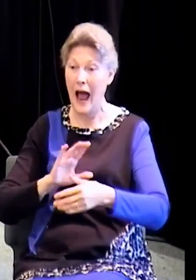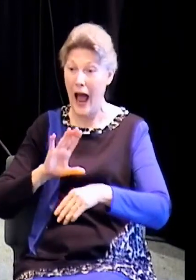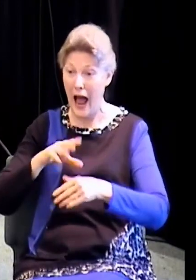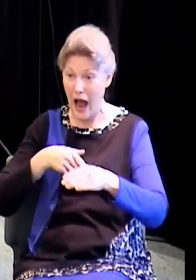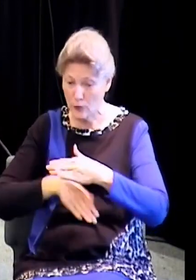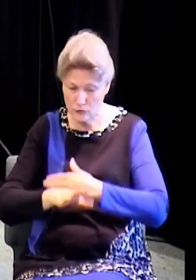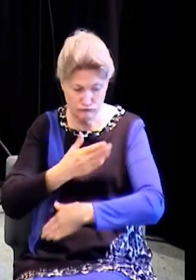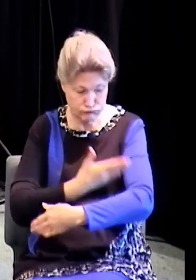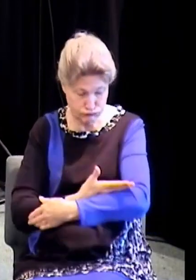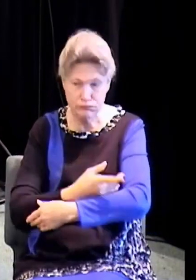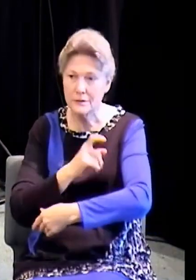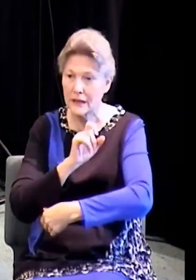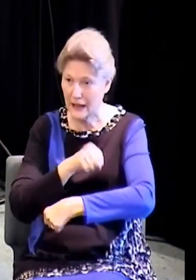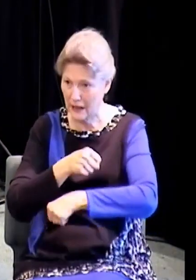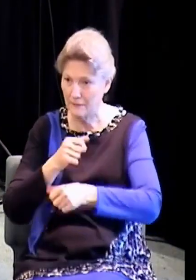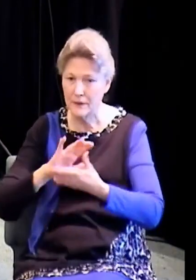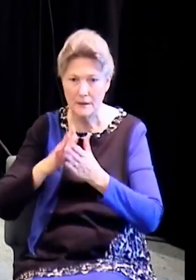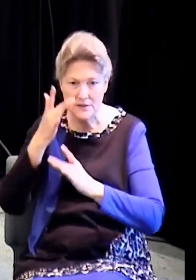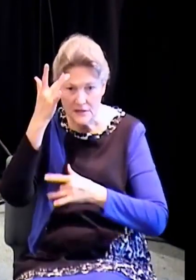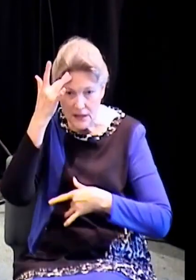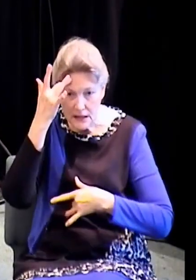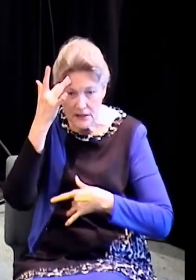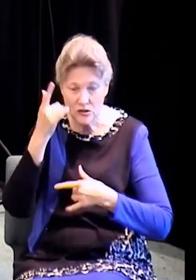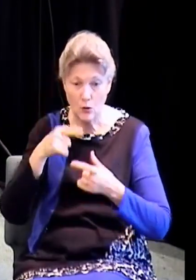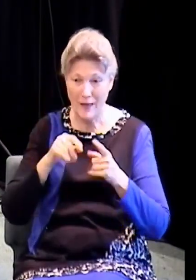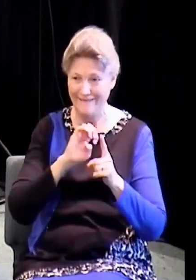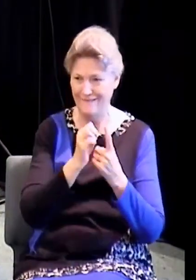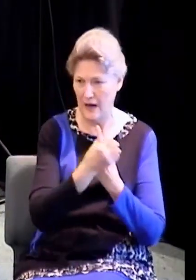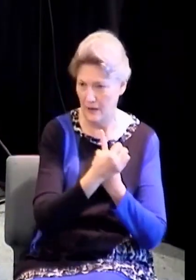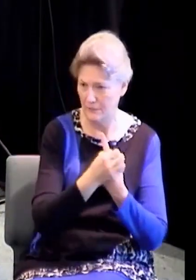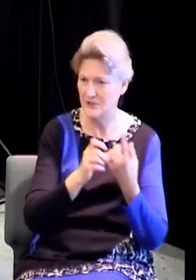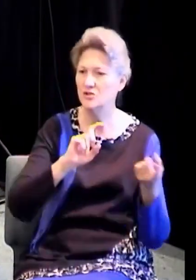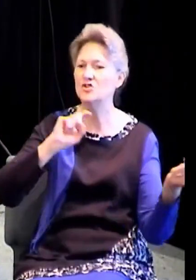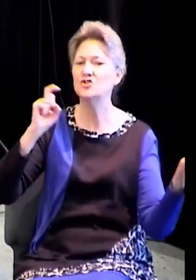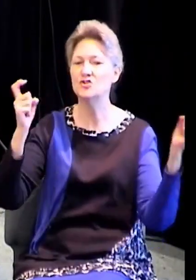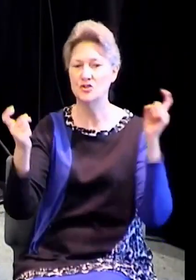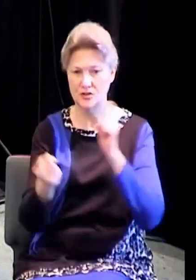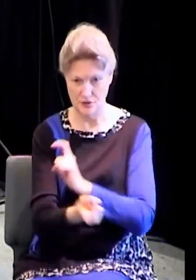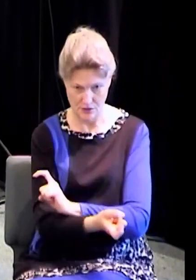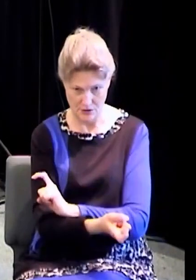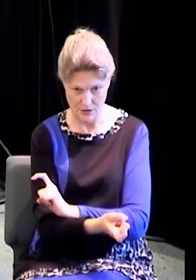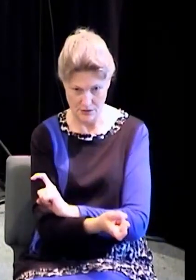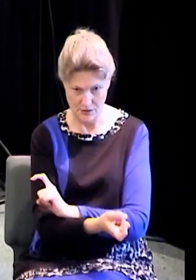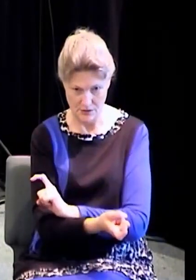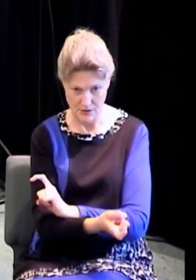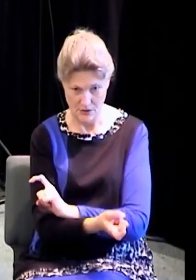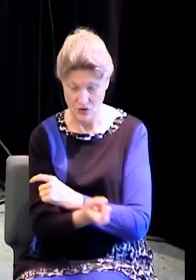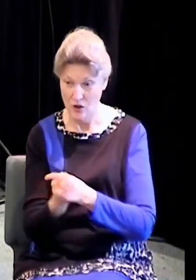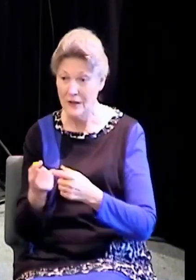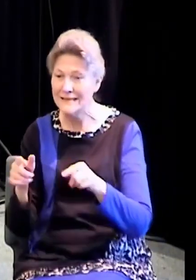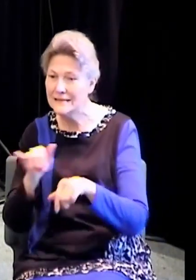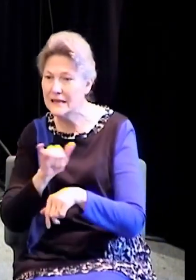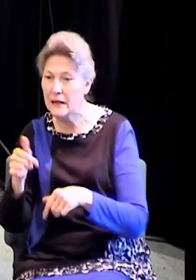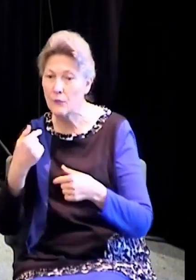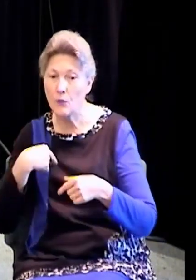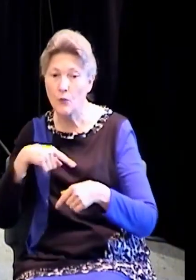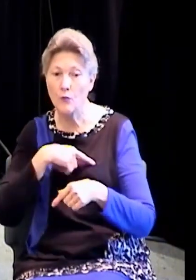changes. So when we are born again of water and spirit, our whole environment changes. There are things that we are susceptible to that we were